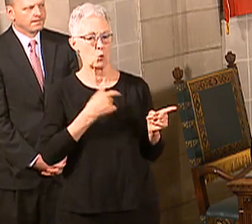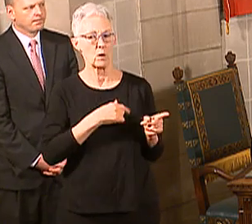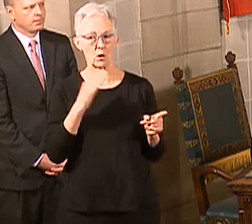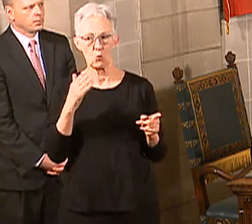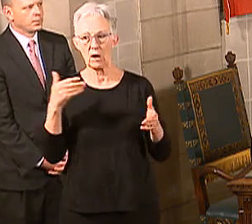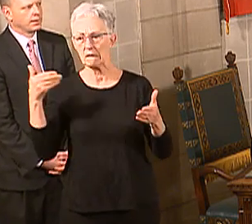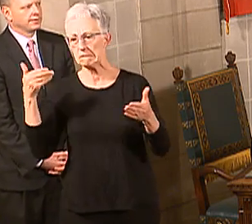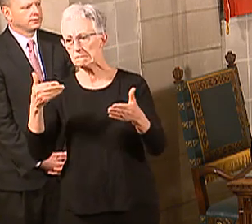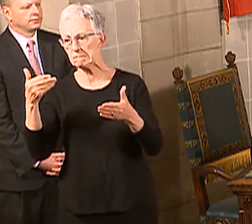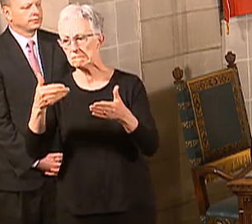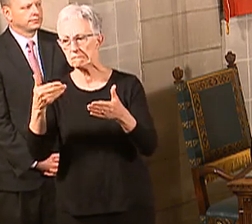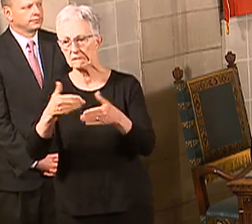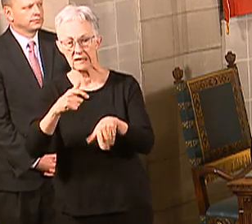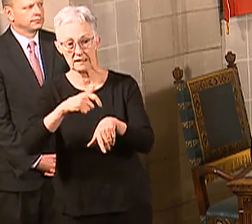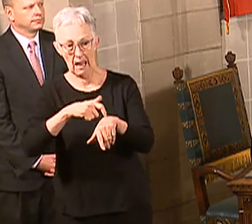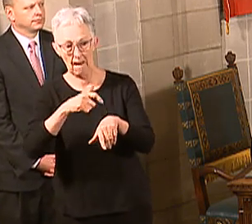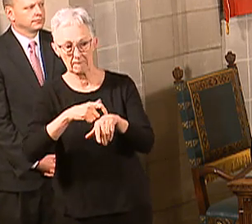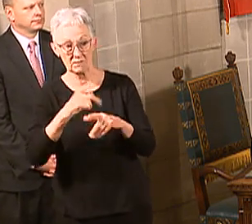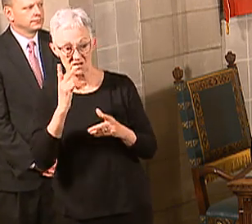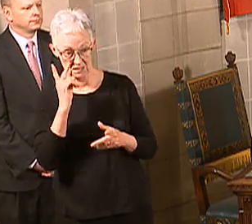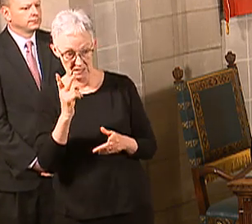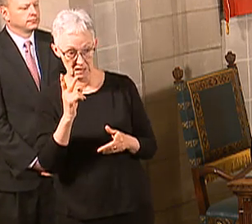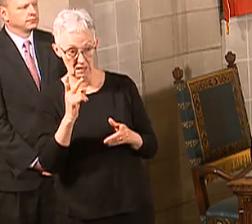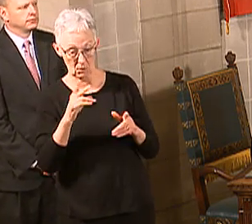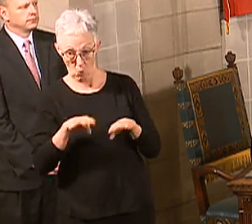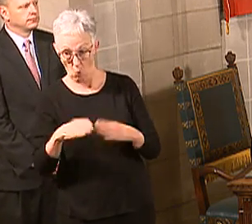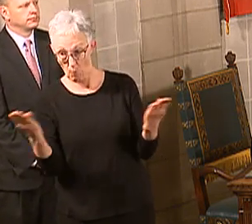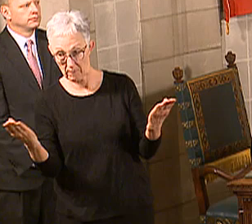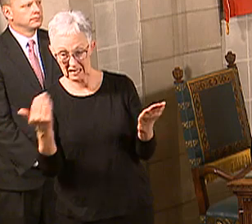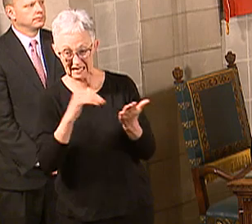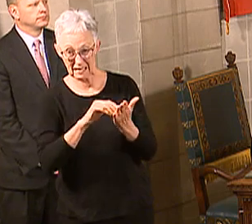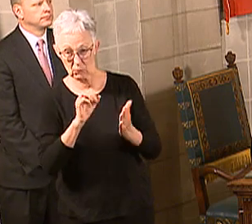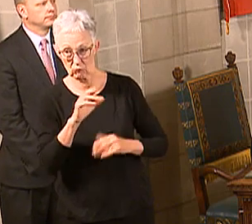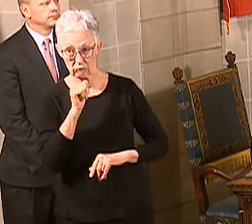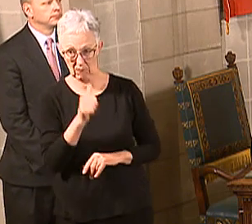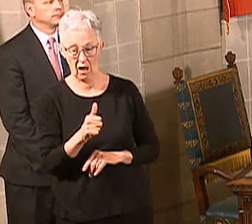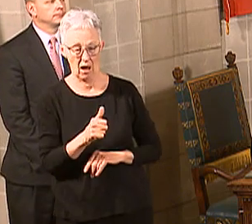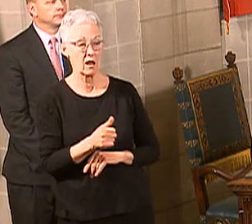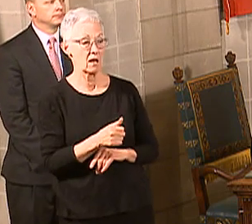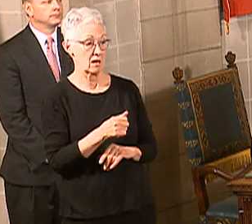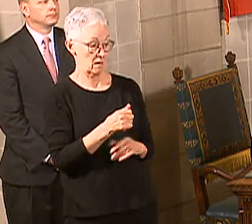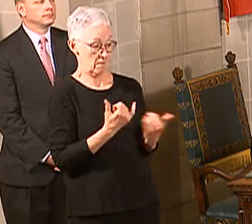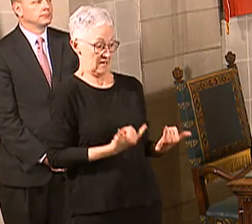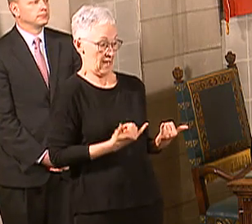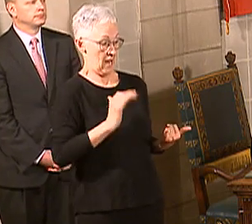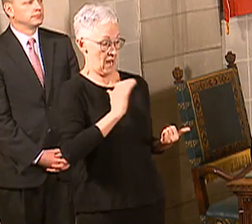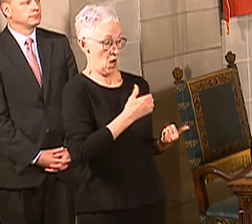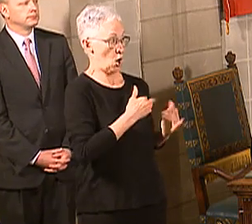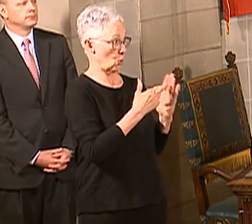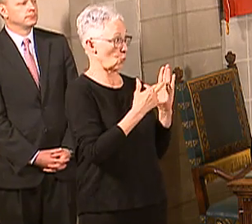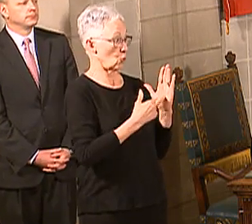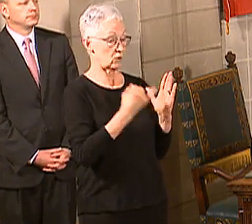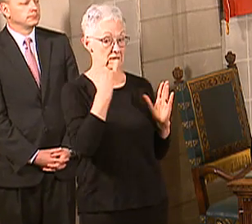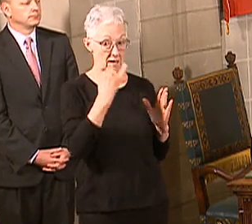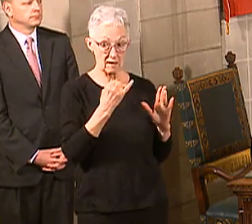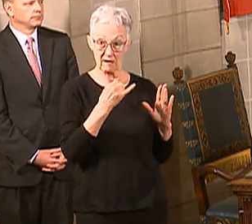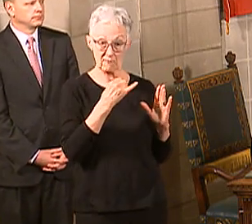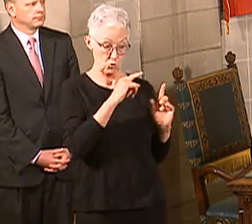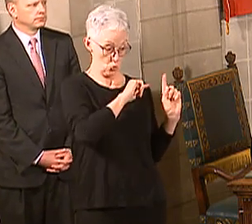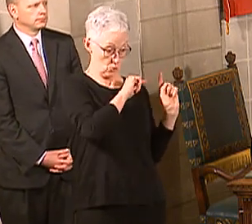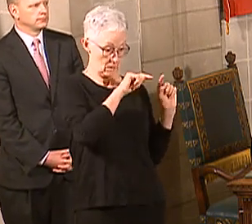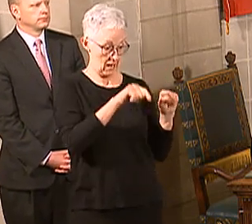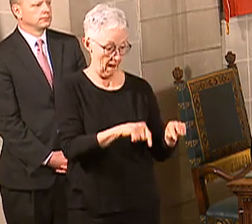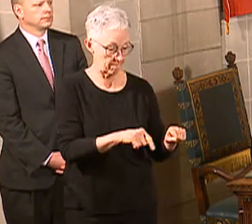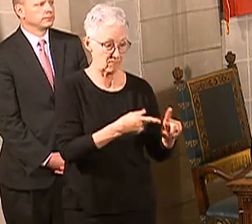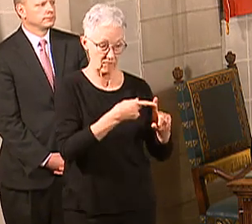would bring folks in. As you can see right now with our directive, if you are coming from Colorado, you have to quarantine for 14 days. So